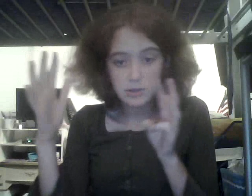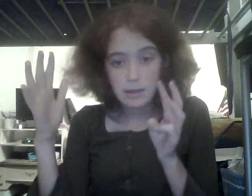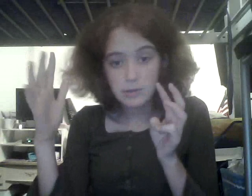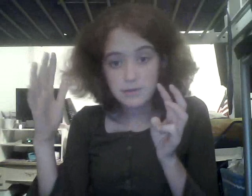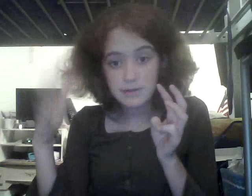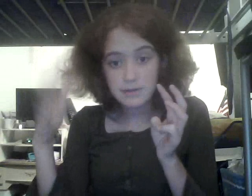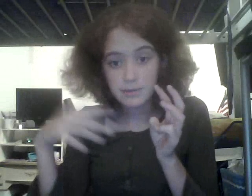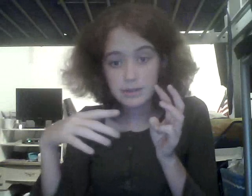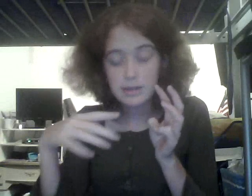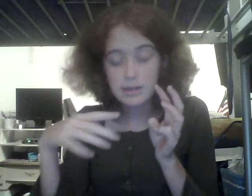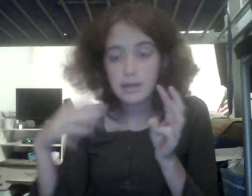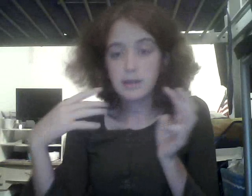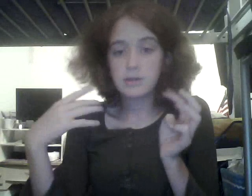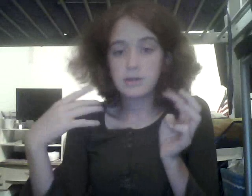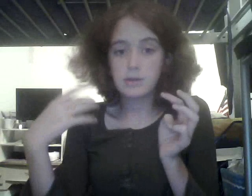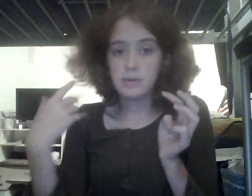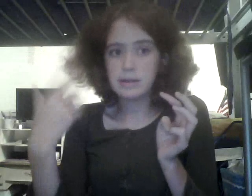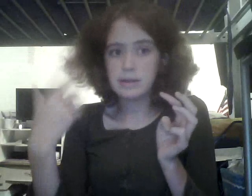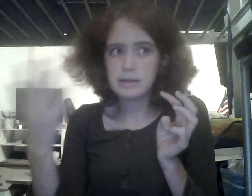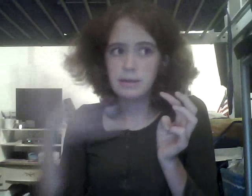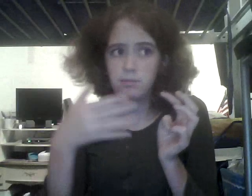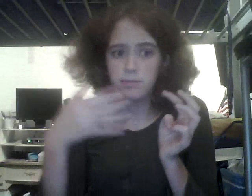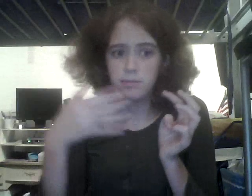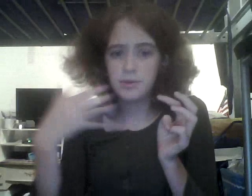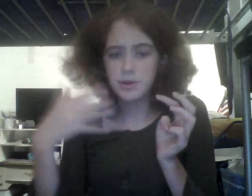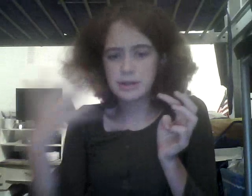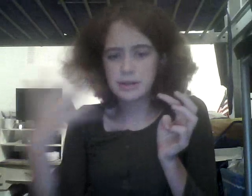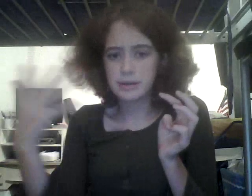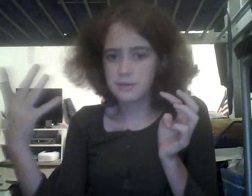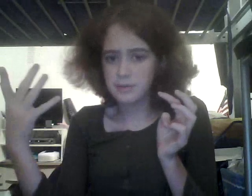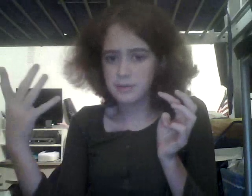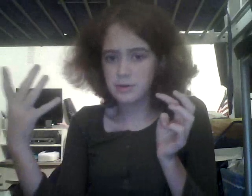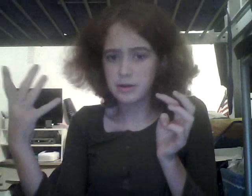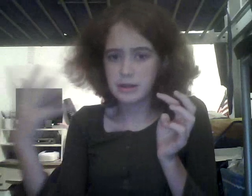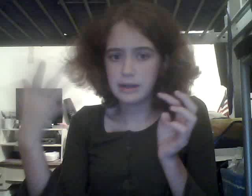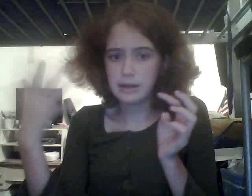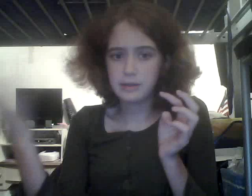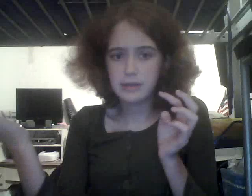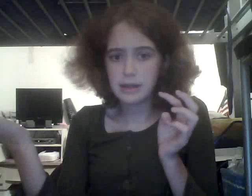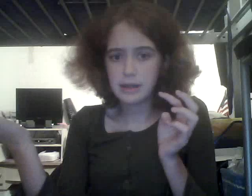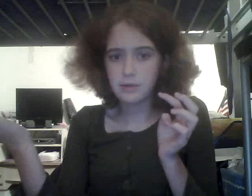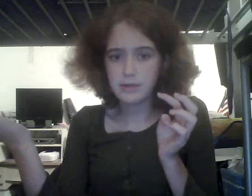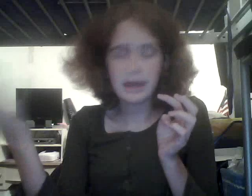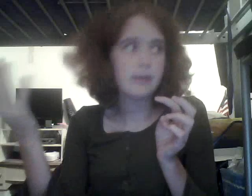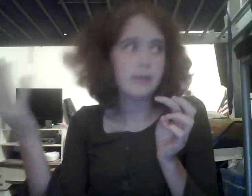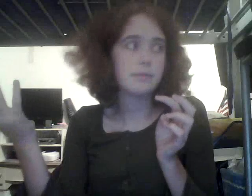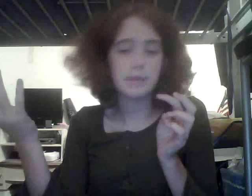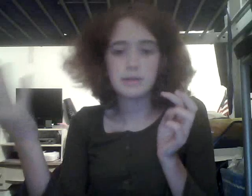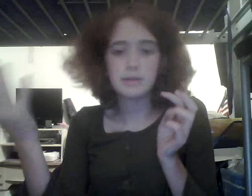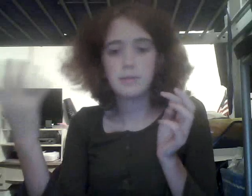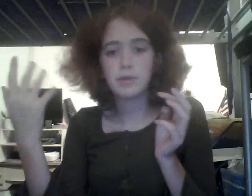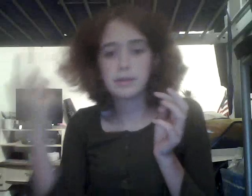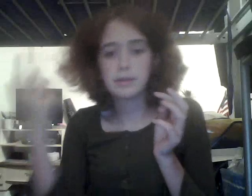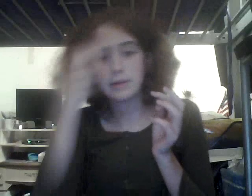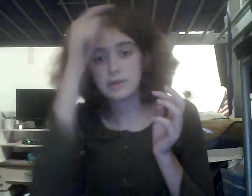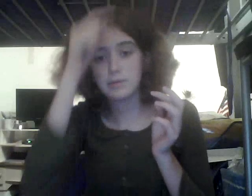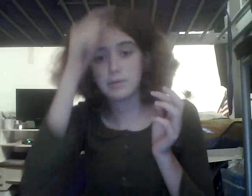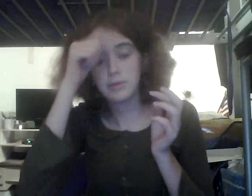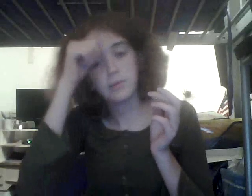bunch of stuff at once. So, it's like, the dog's kind like a family dog, and then I take care of the cat and the mice a lot more, like the mice around my room, obviously